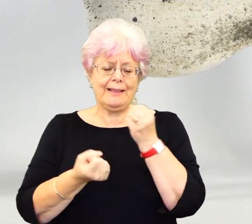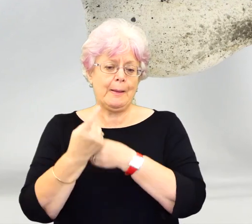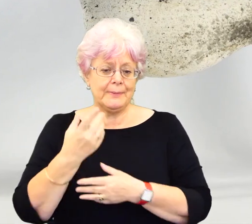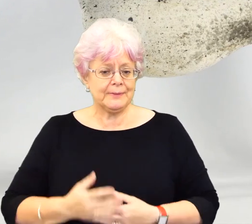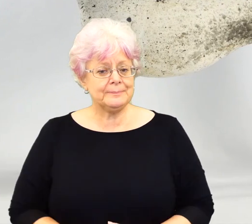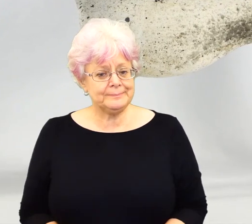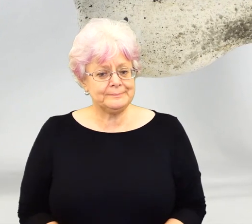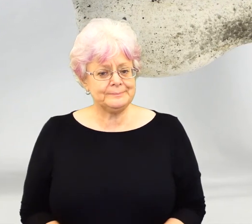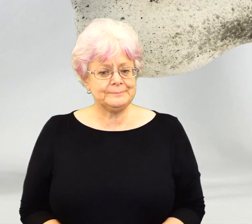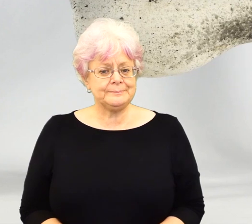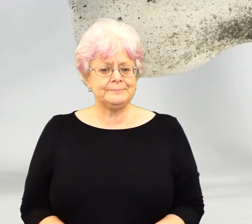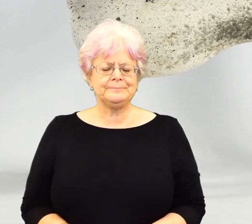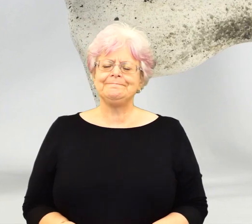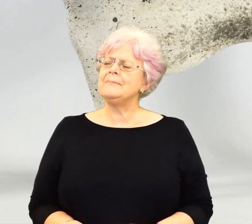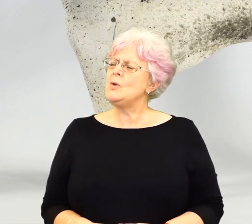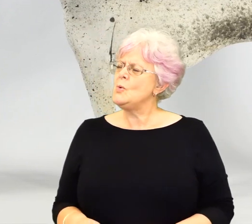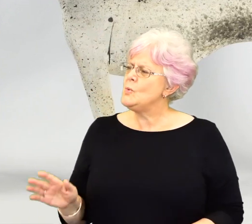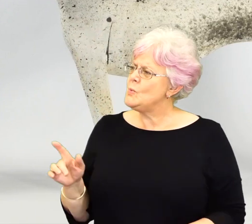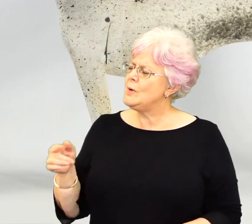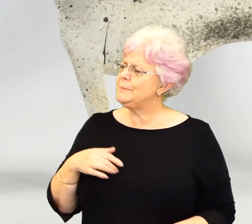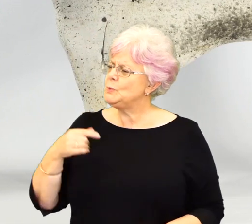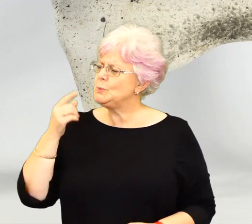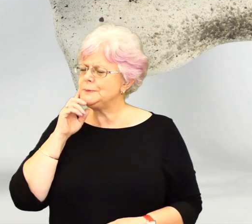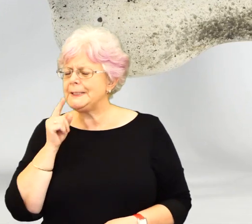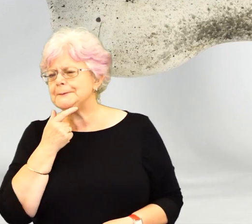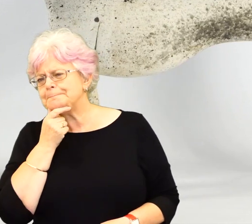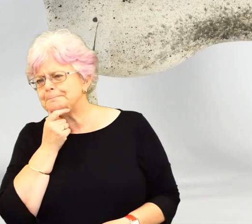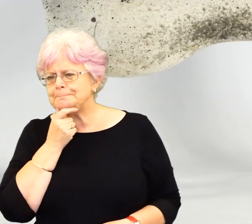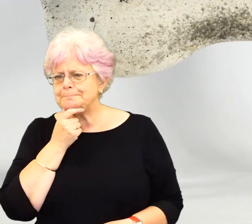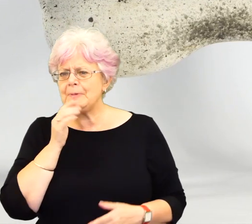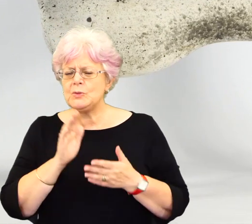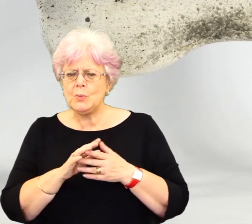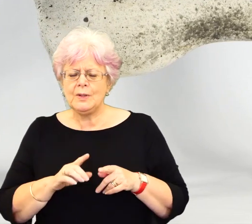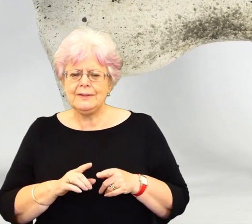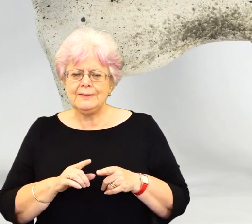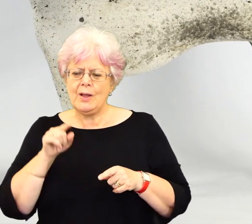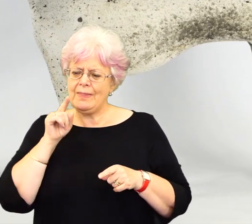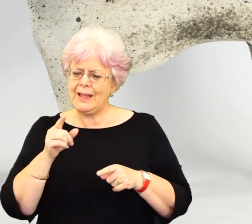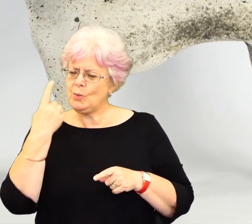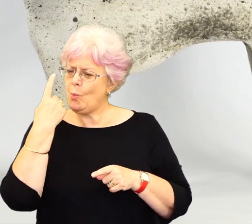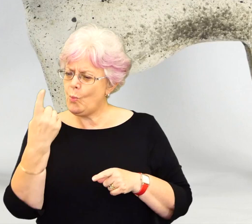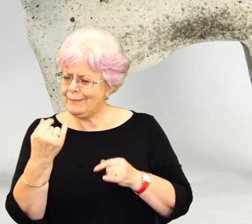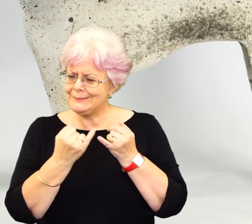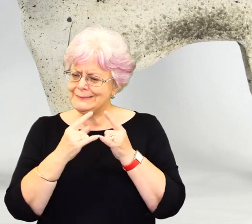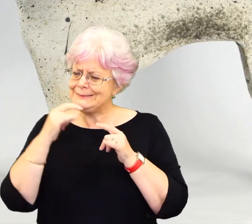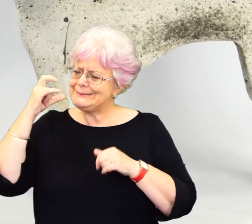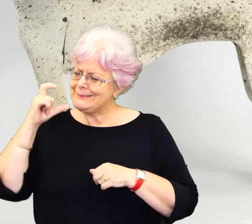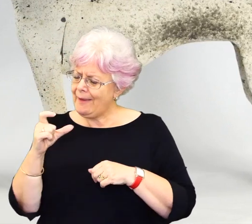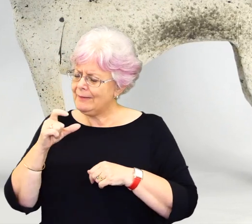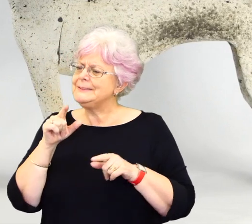about that, of capturing a moment, and then so many alternative scenarios could unfold from that